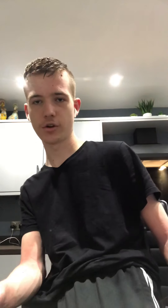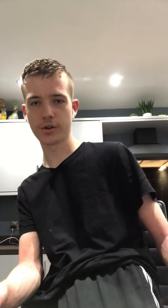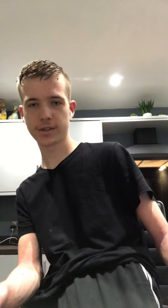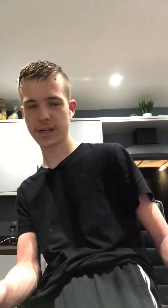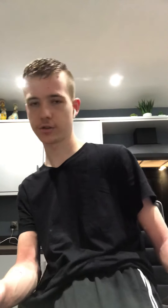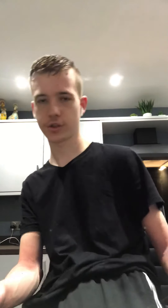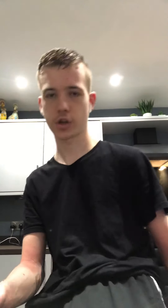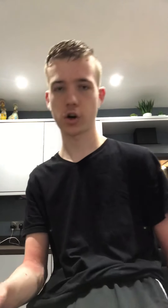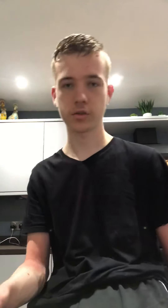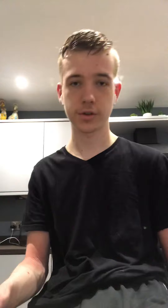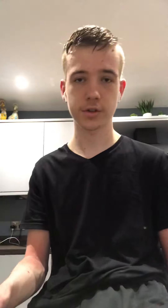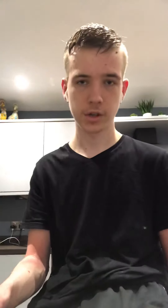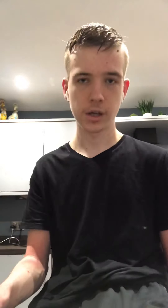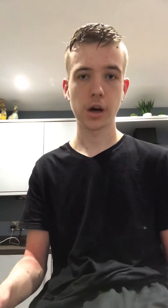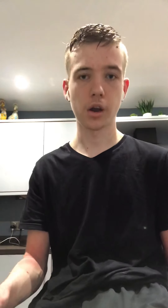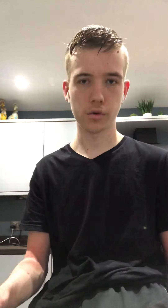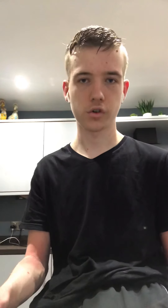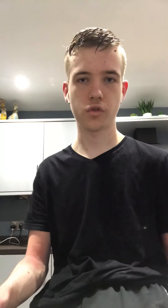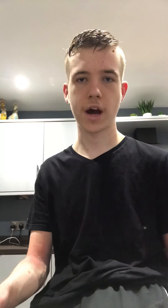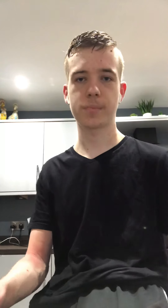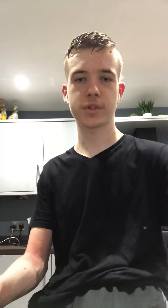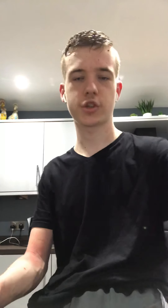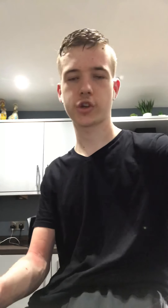he does talk a load of crap too.